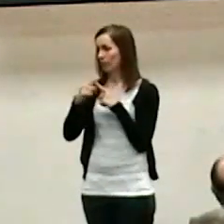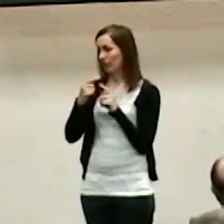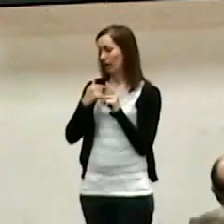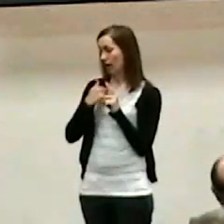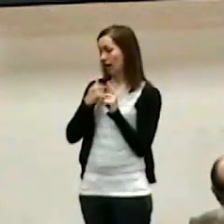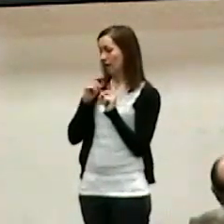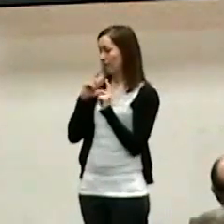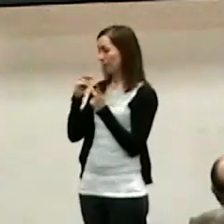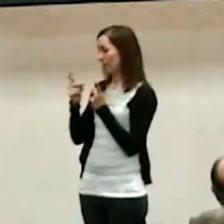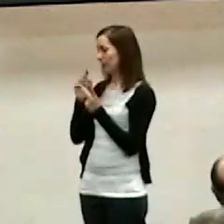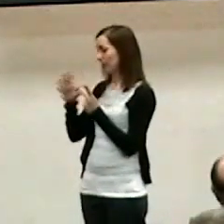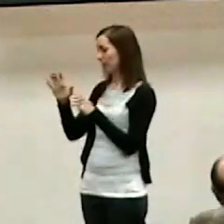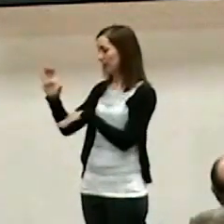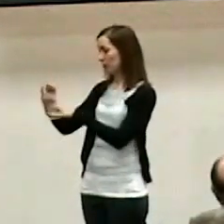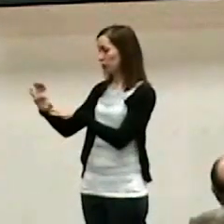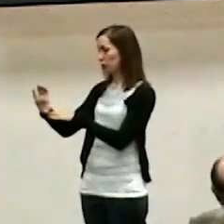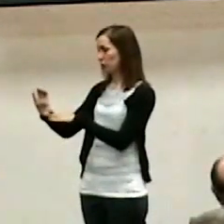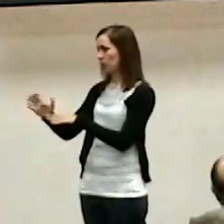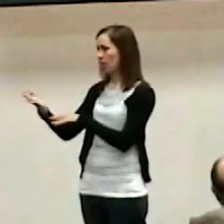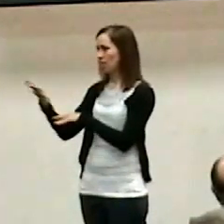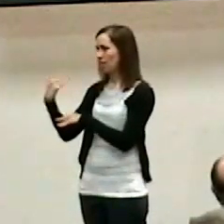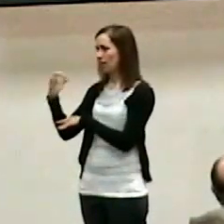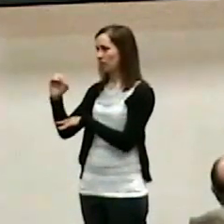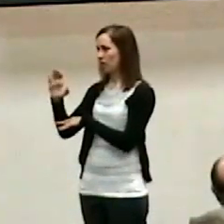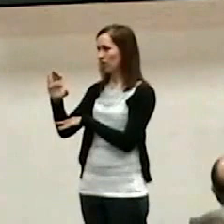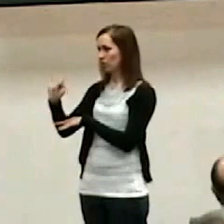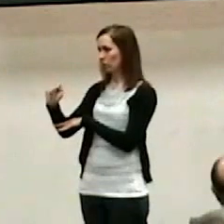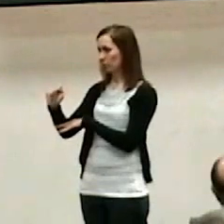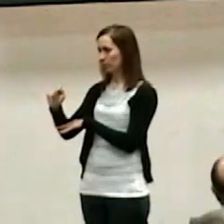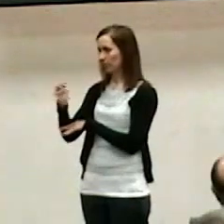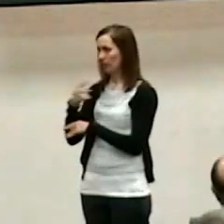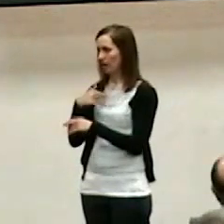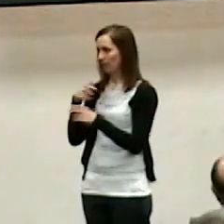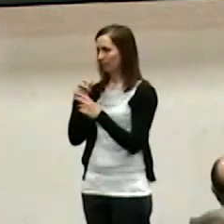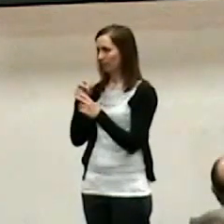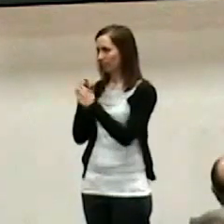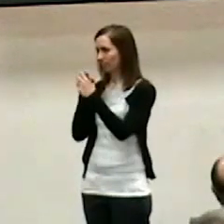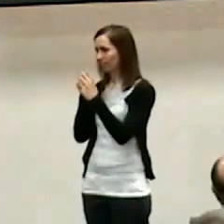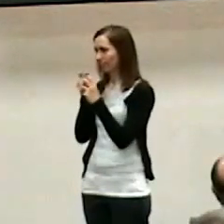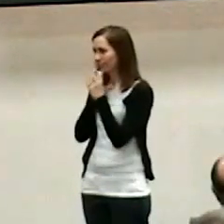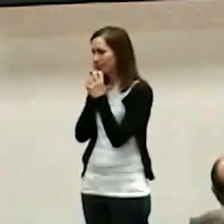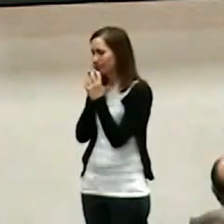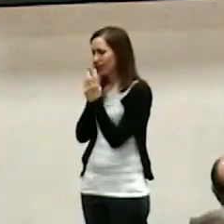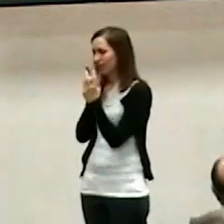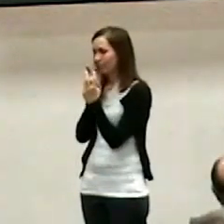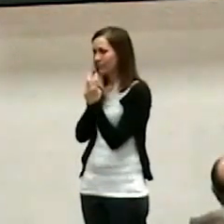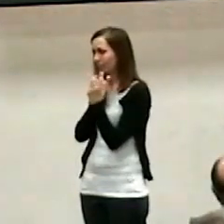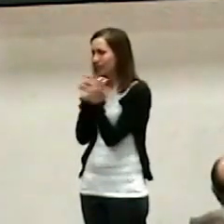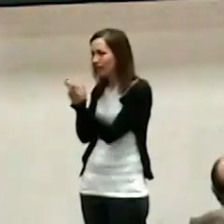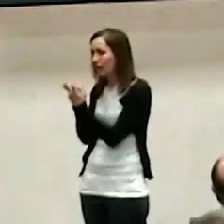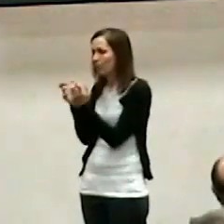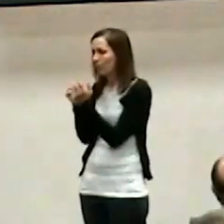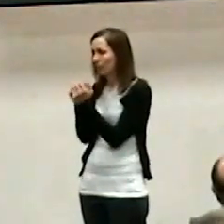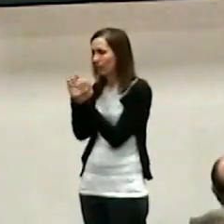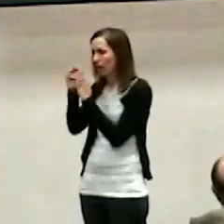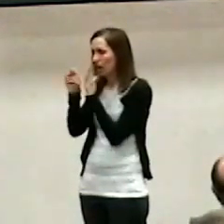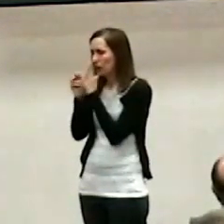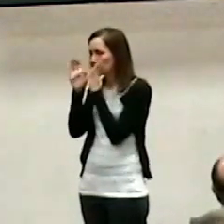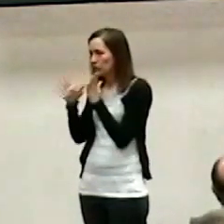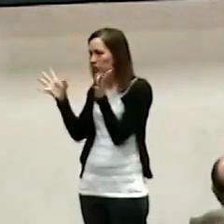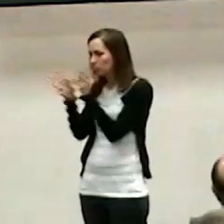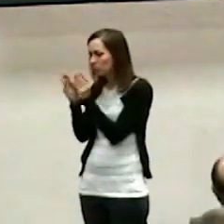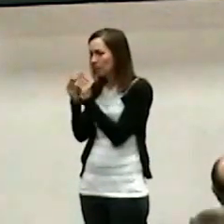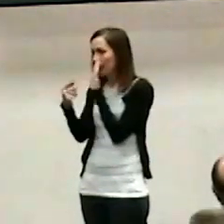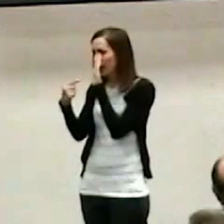Congregation I had occasion to sit down with the elders and show them this little device and